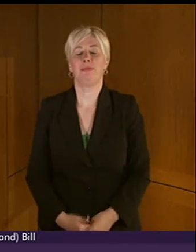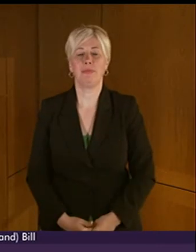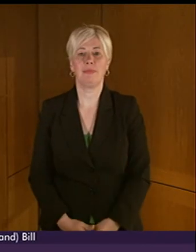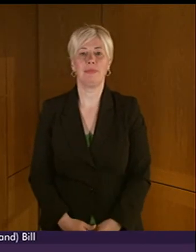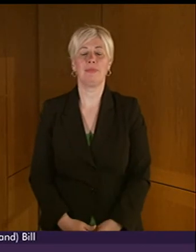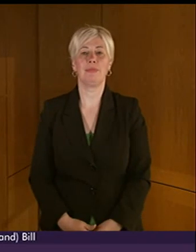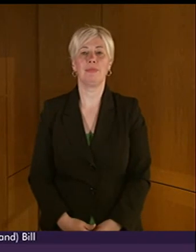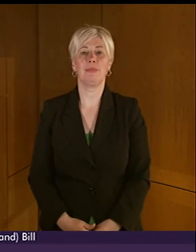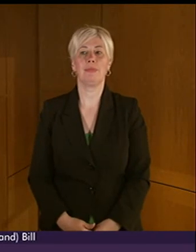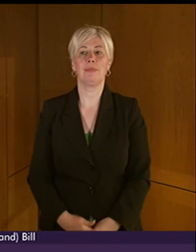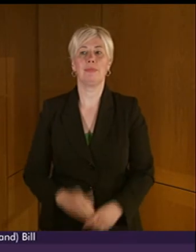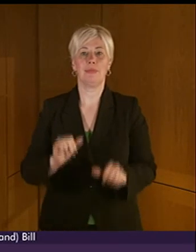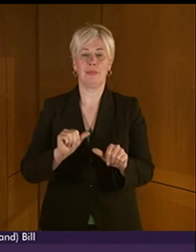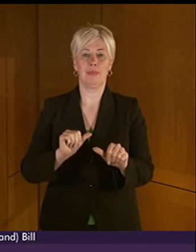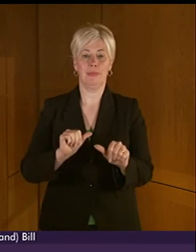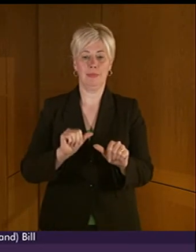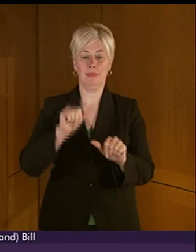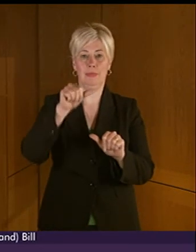the next item business is consideration of motion number